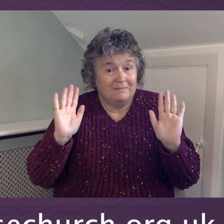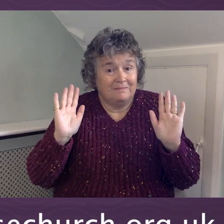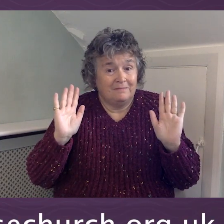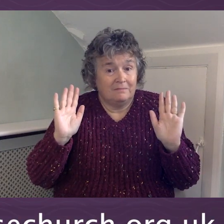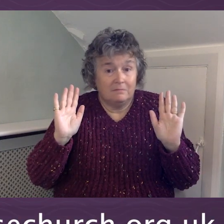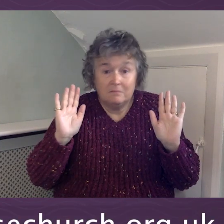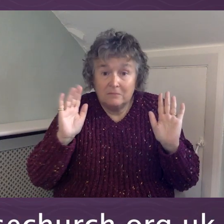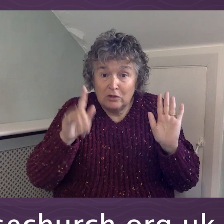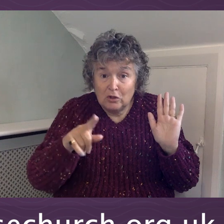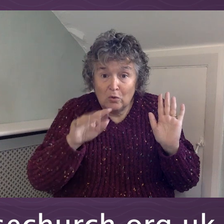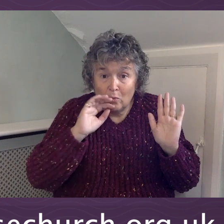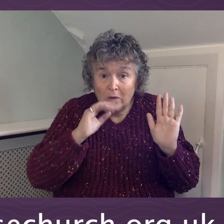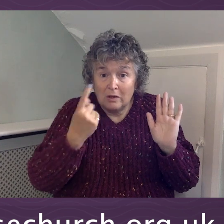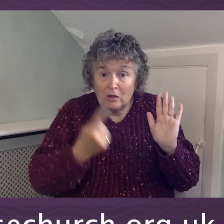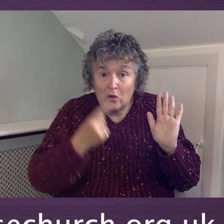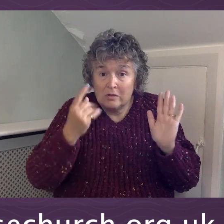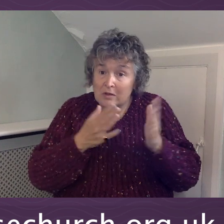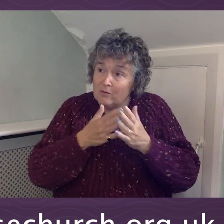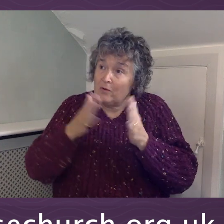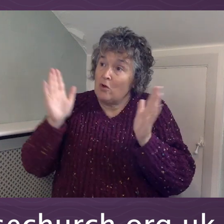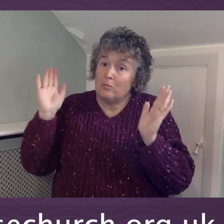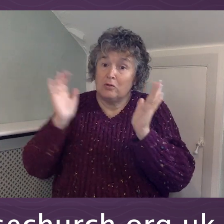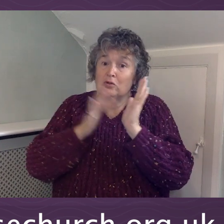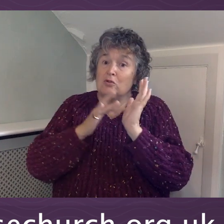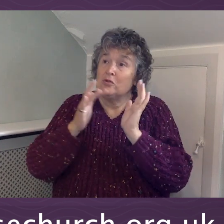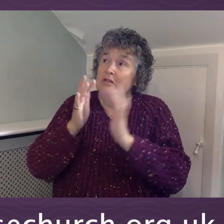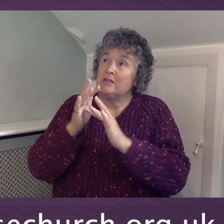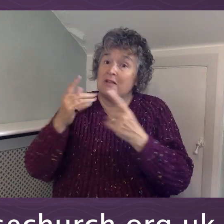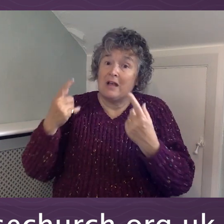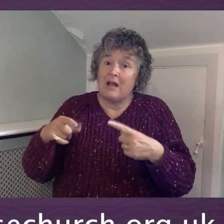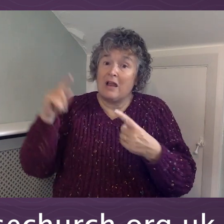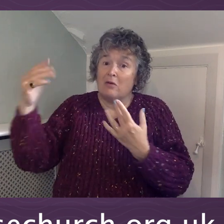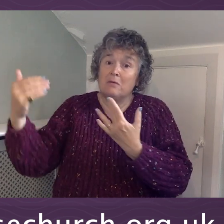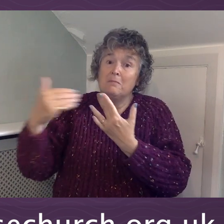Will you open up yourself to Jesus this morning?